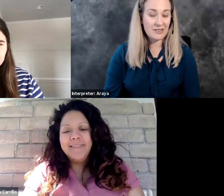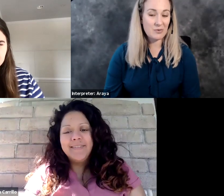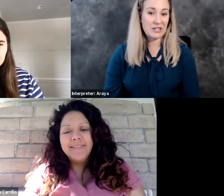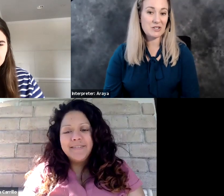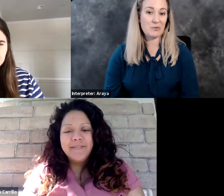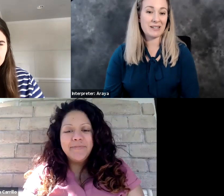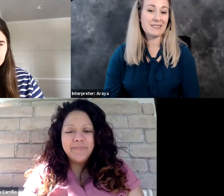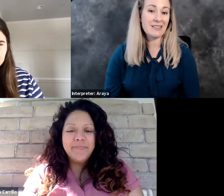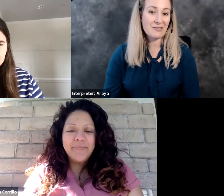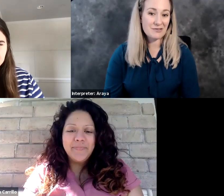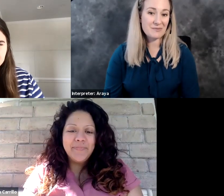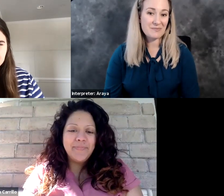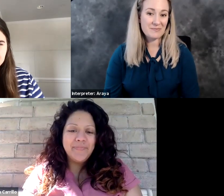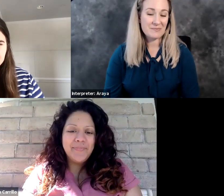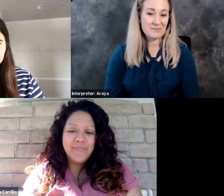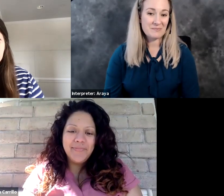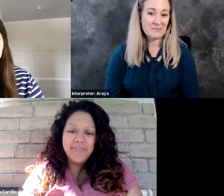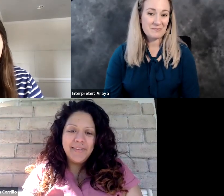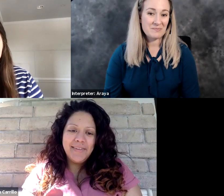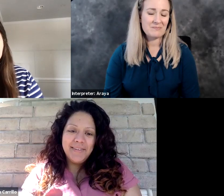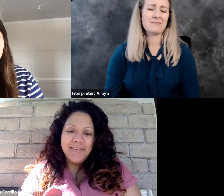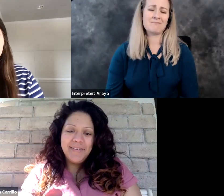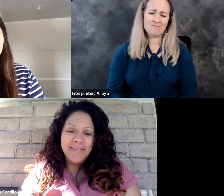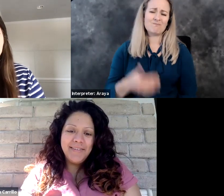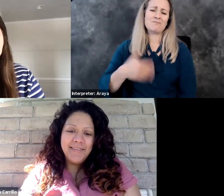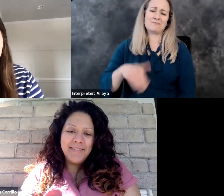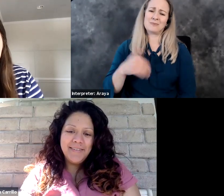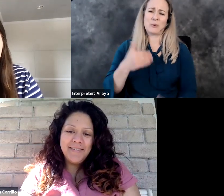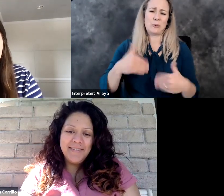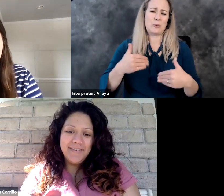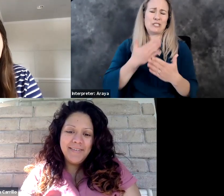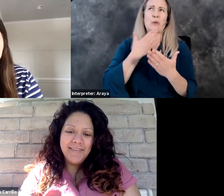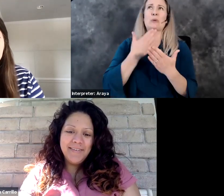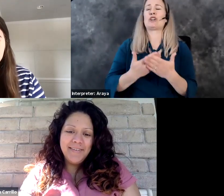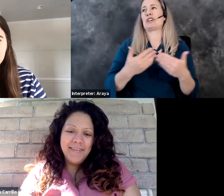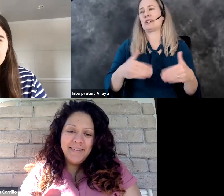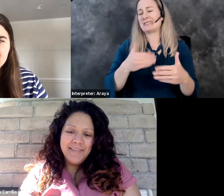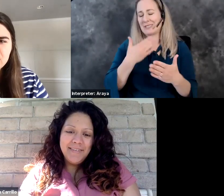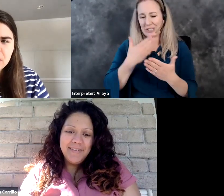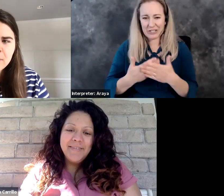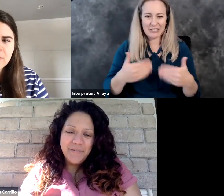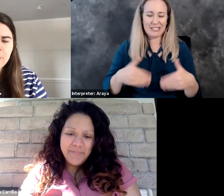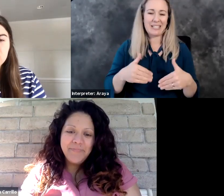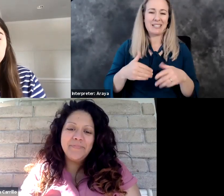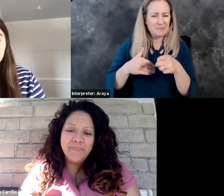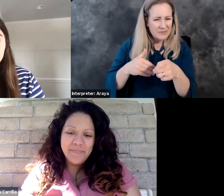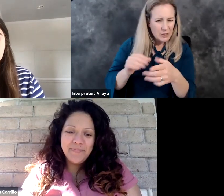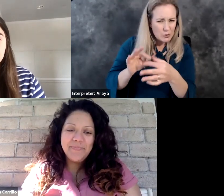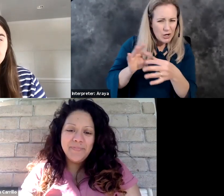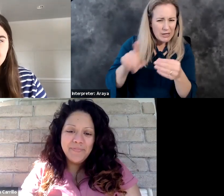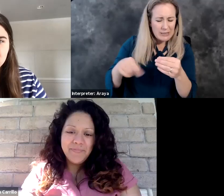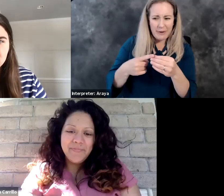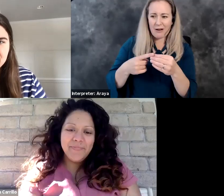love and what he's shown me in his love. So good. So good. You talk about vulnerability